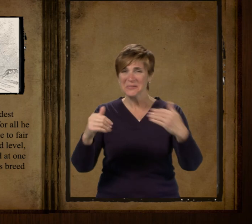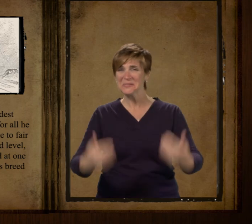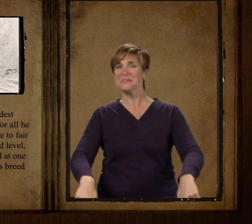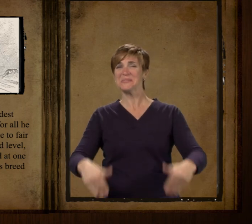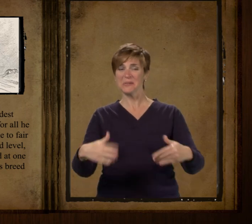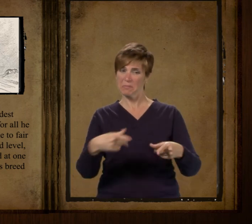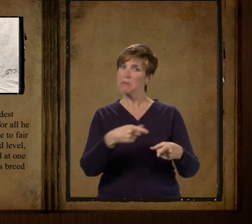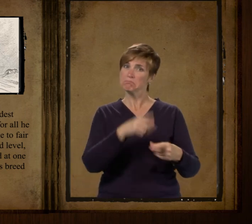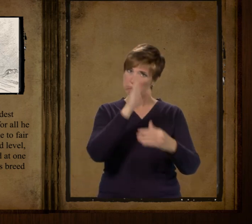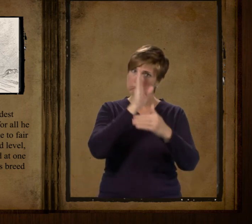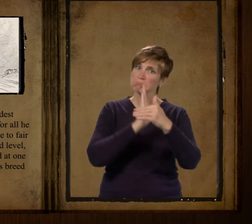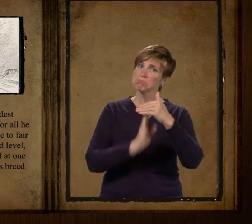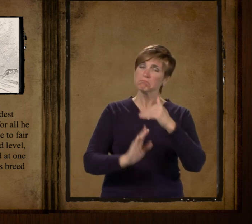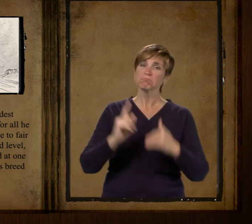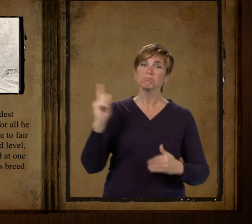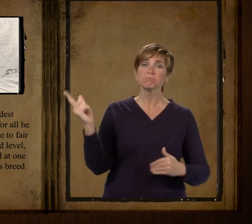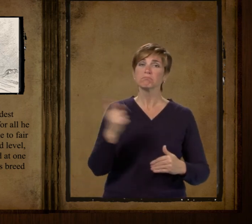for all he was so gifted